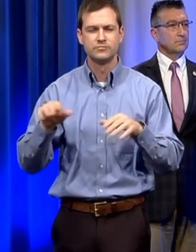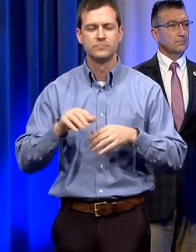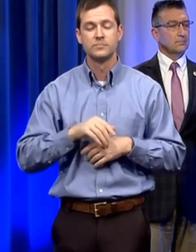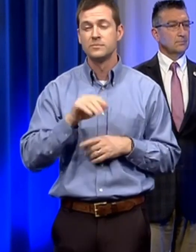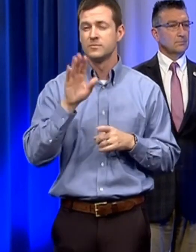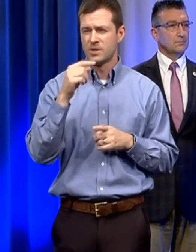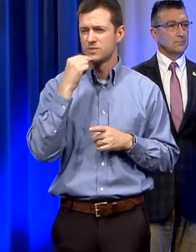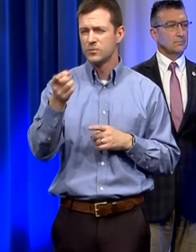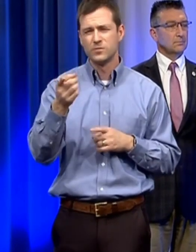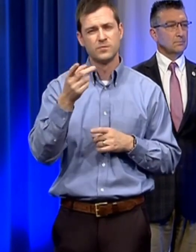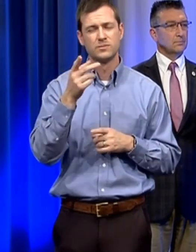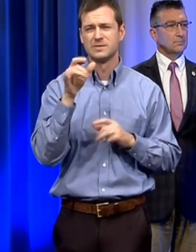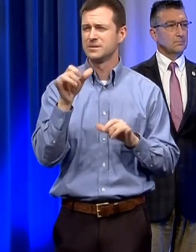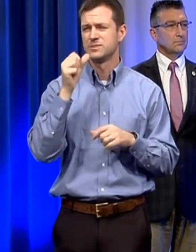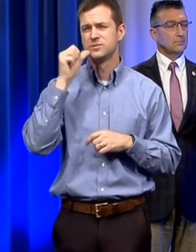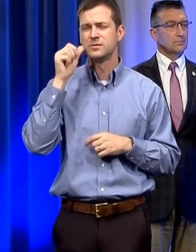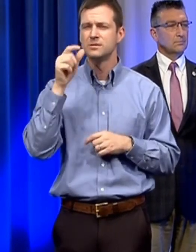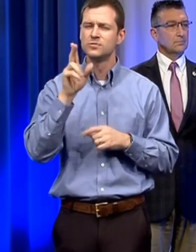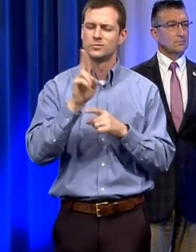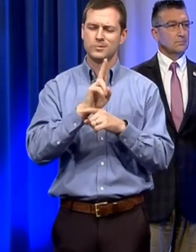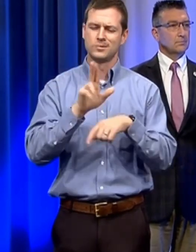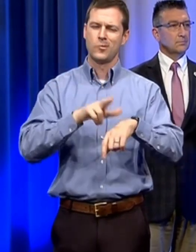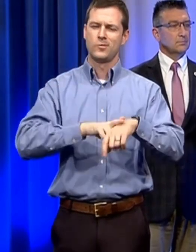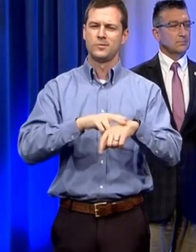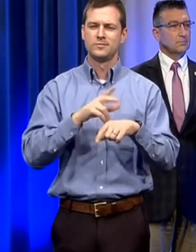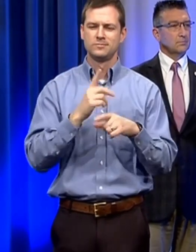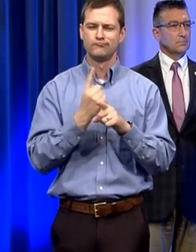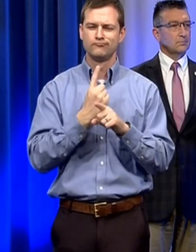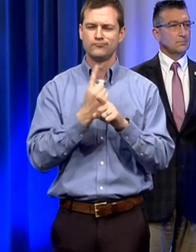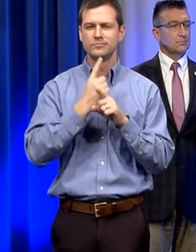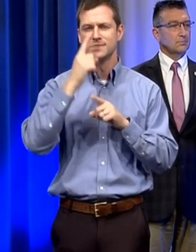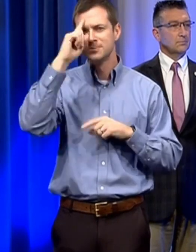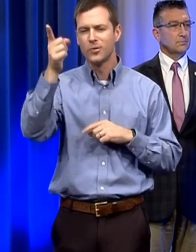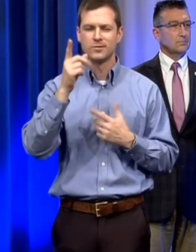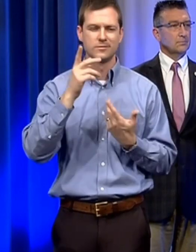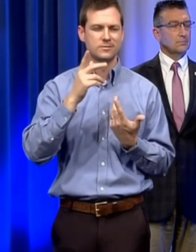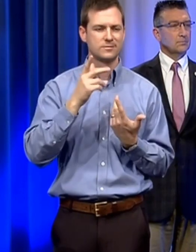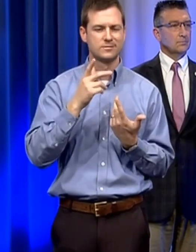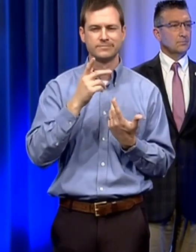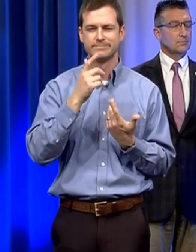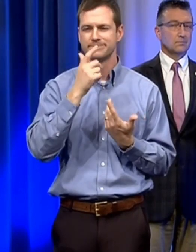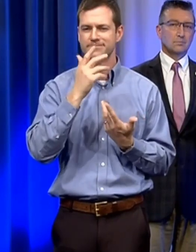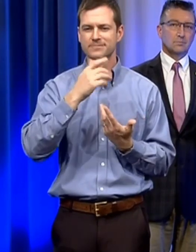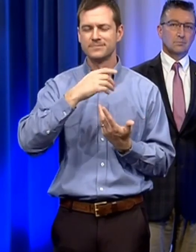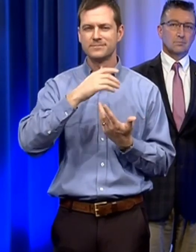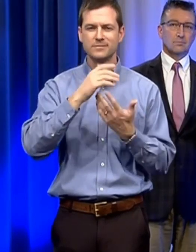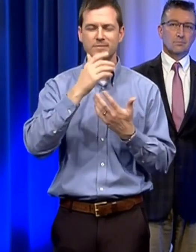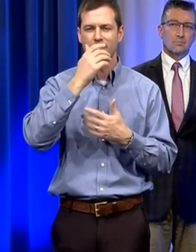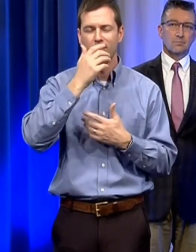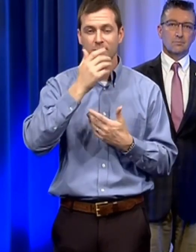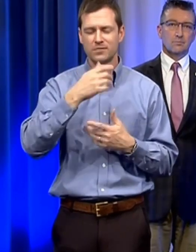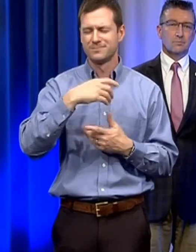yesterday please use your normal prudence be smart about hygiene be smart about covering your cough about washing your hands